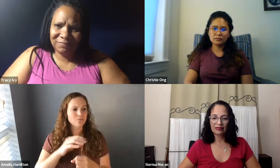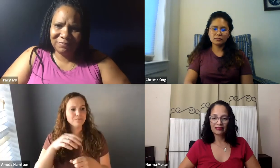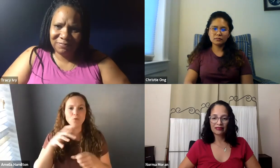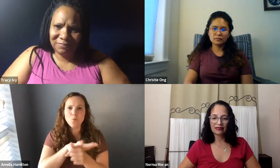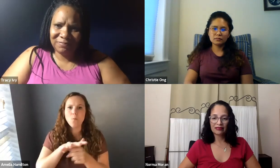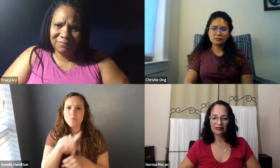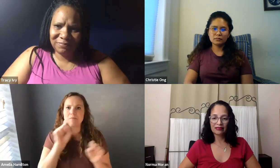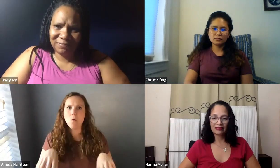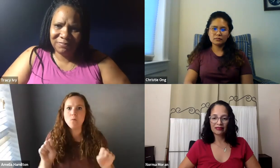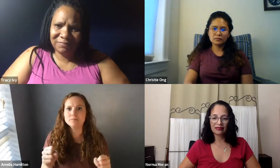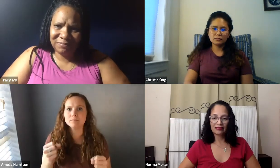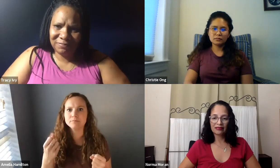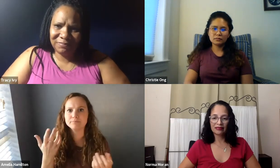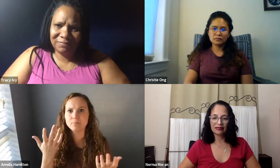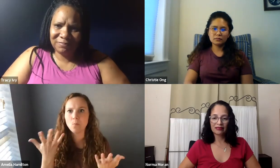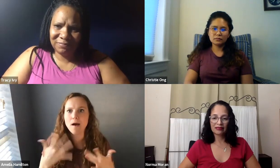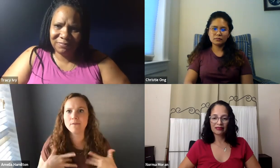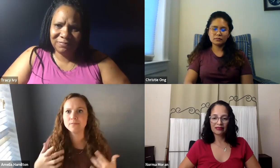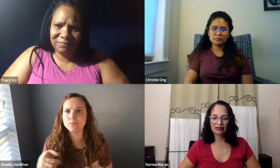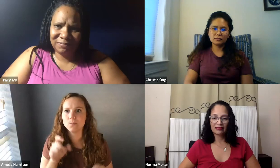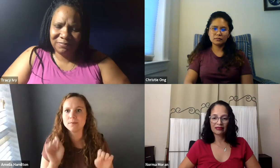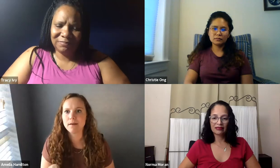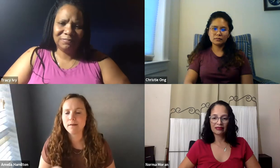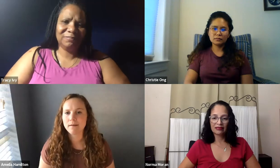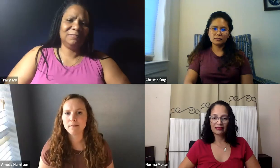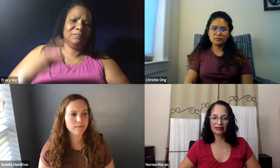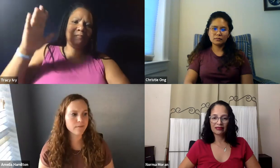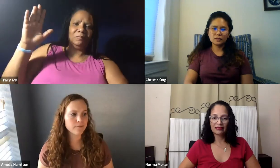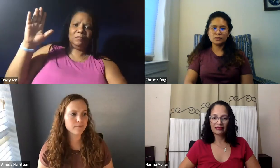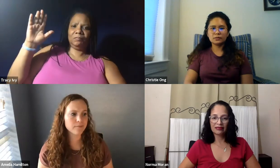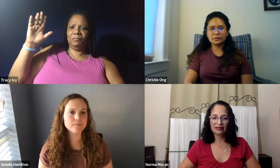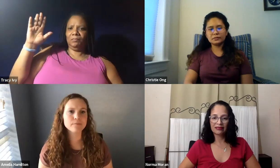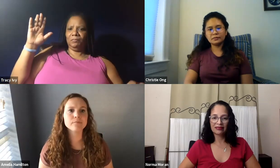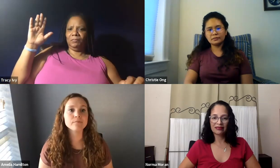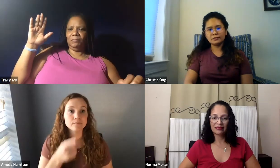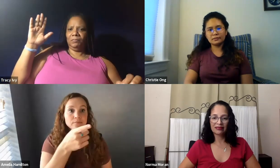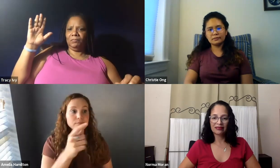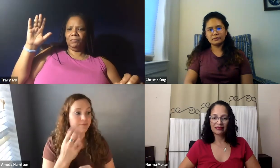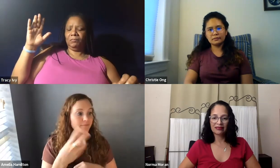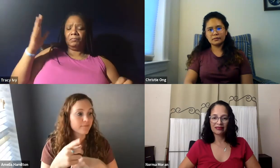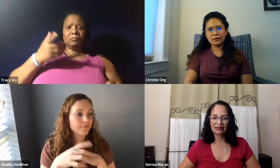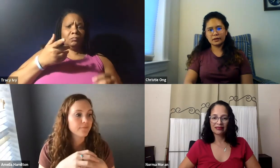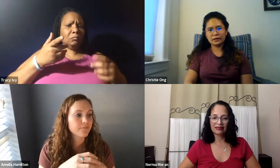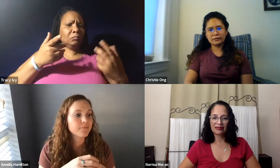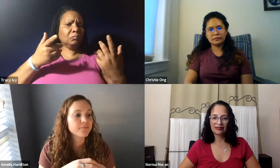restrictions and limitations. But what sort of alumni events could be hosted locally? Tracy?